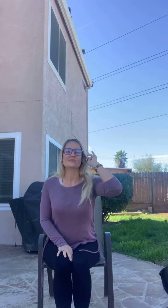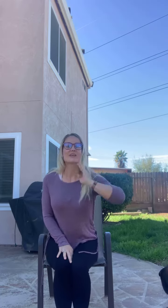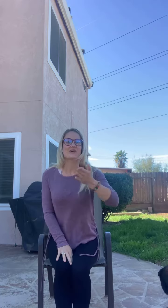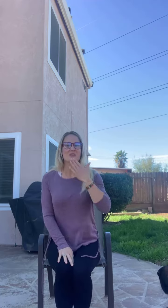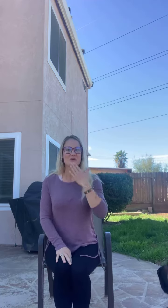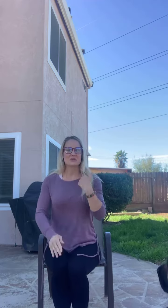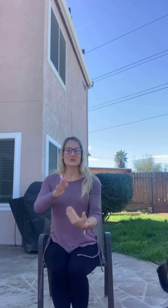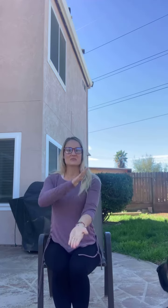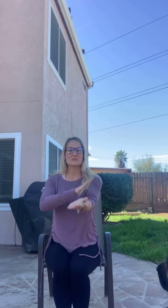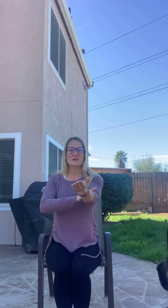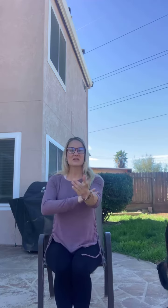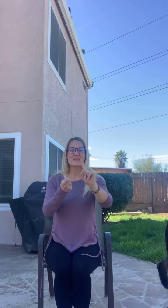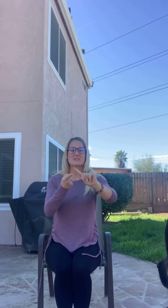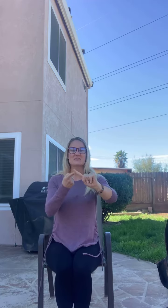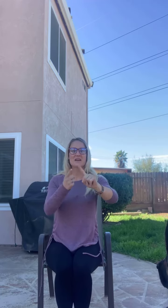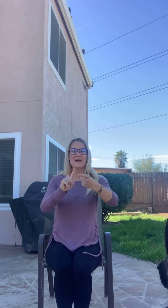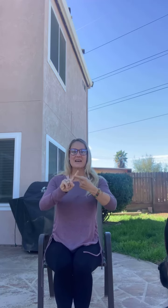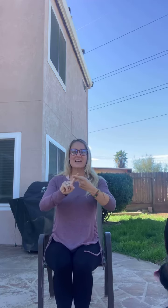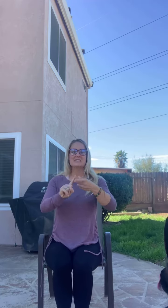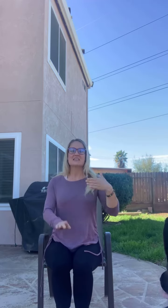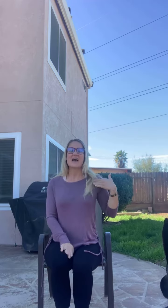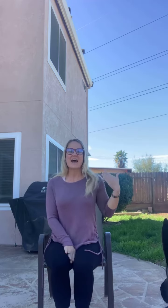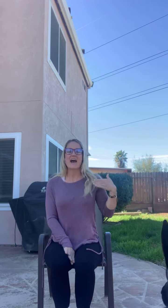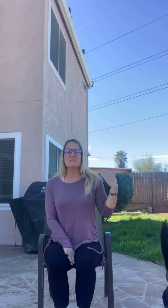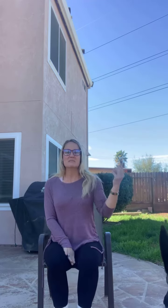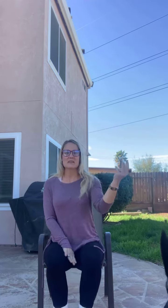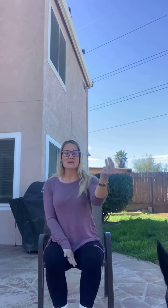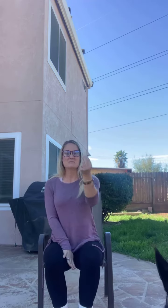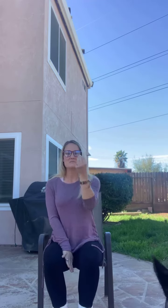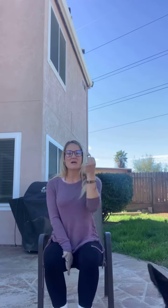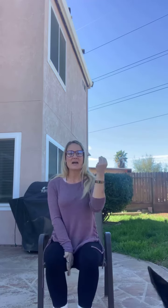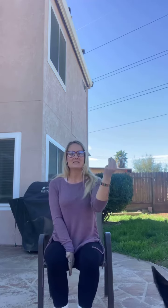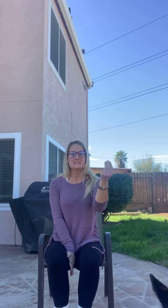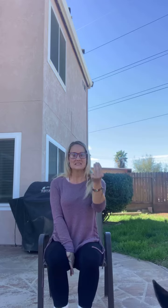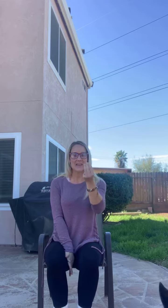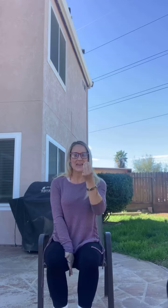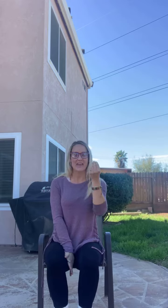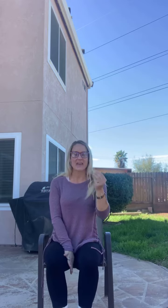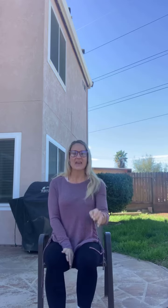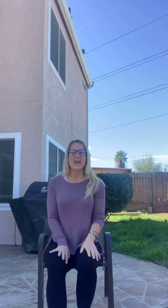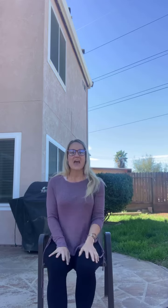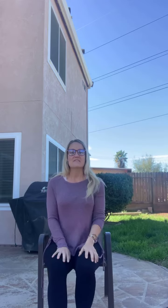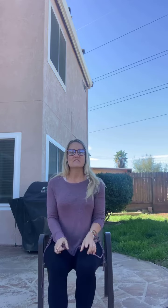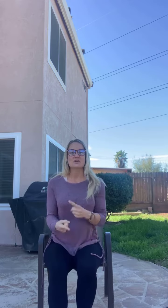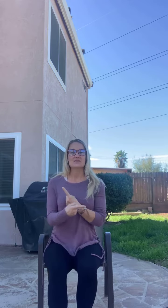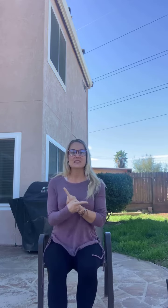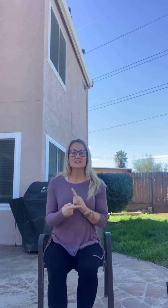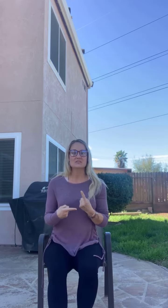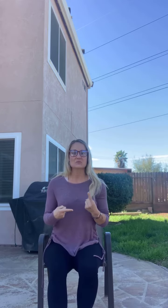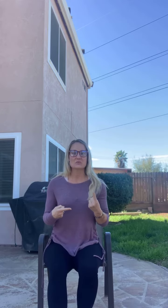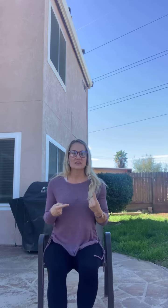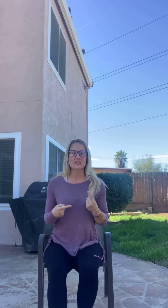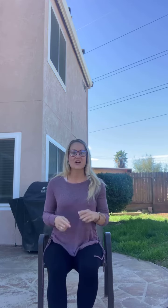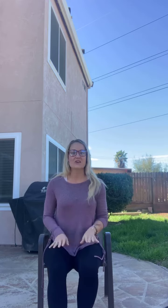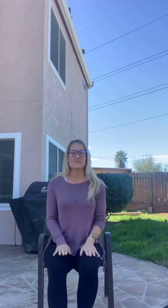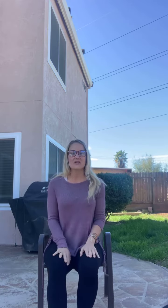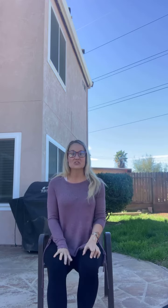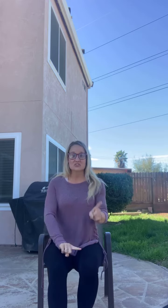Good morning friends! Happy Monday! And for this week our functional